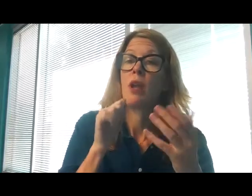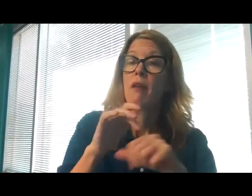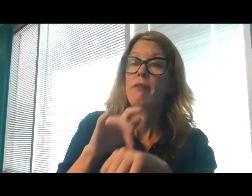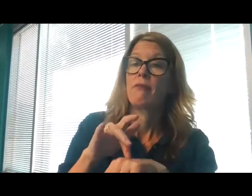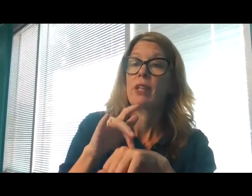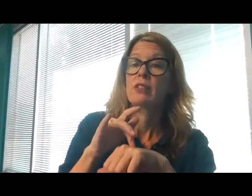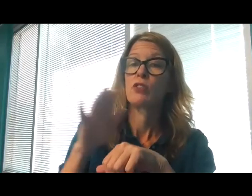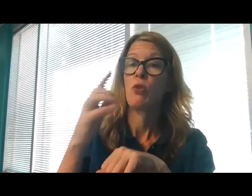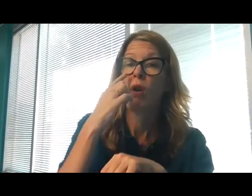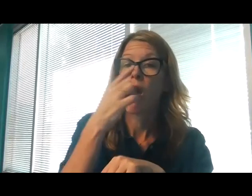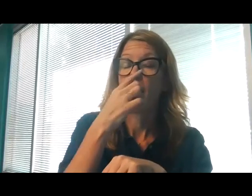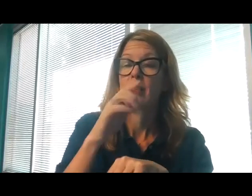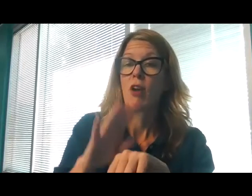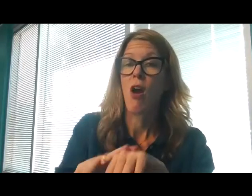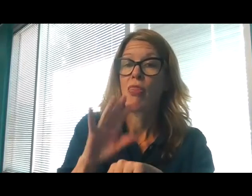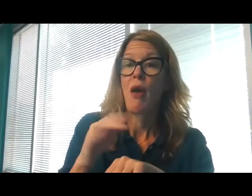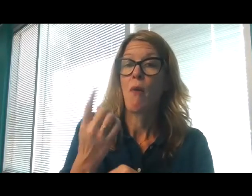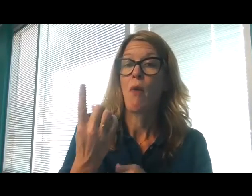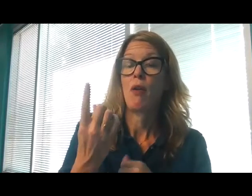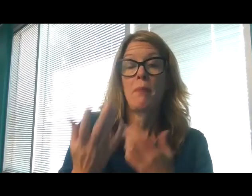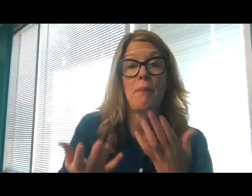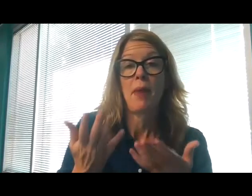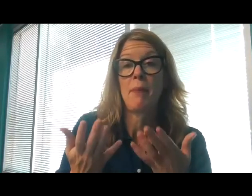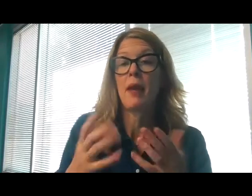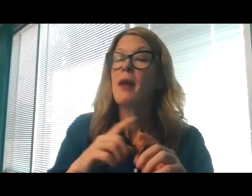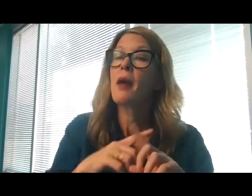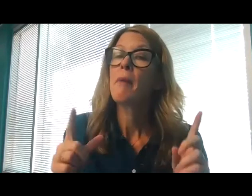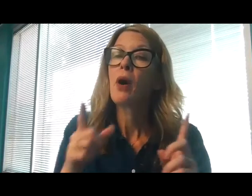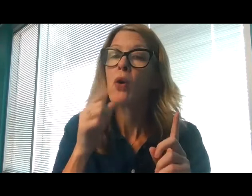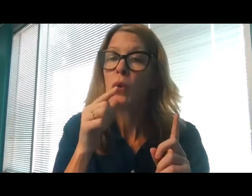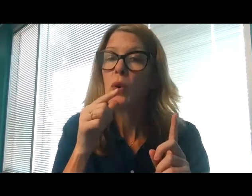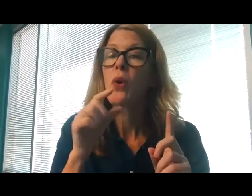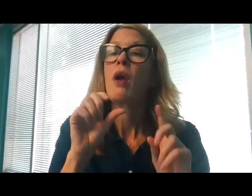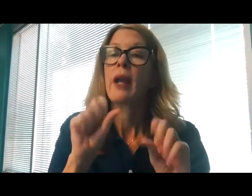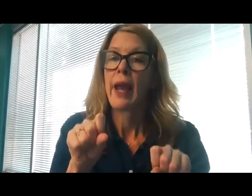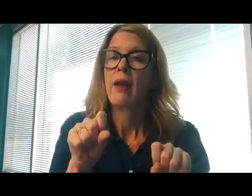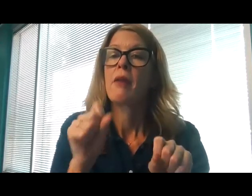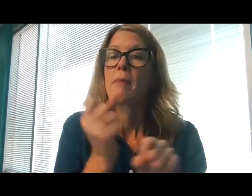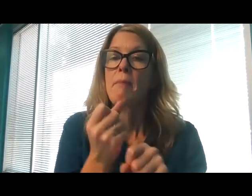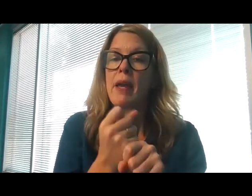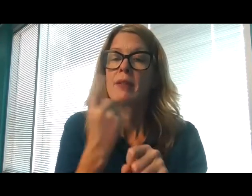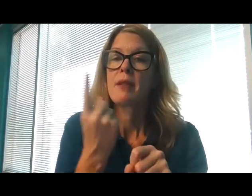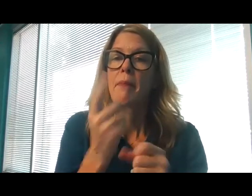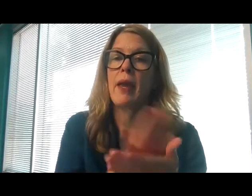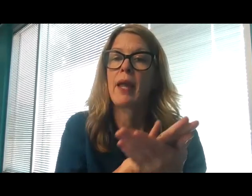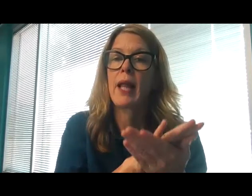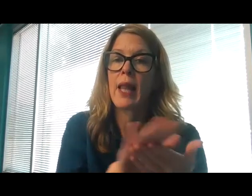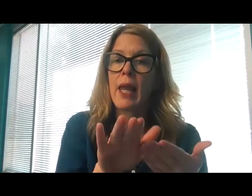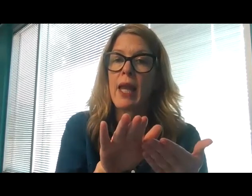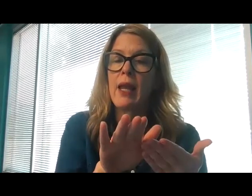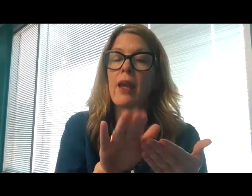me into judgment with you? Who can bring a clean thing out of an unclean? No one can.